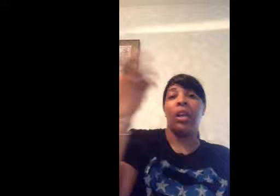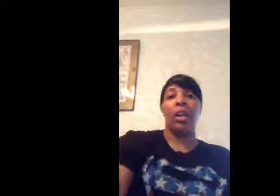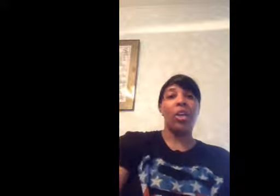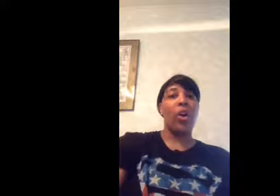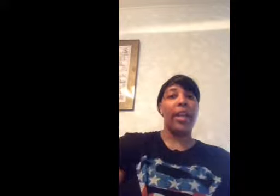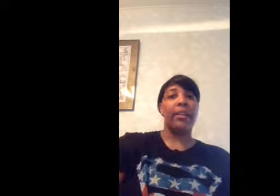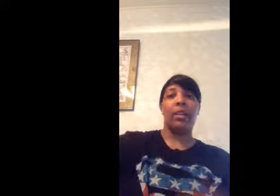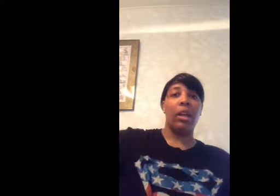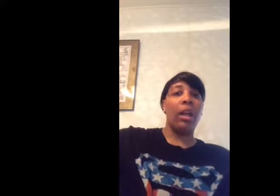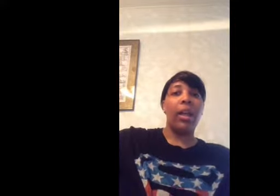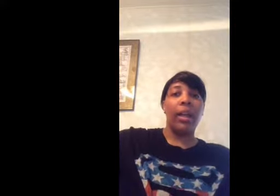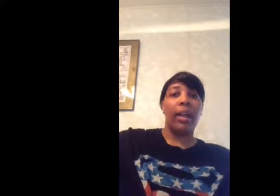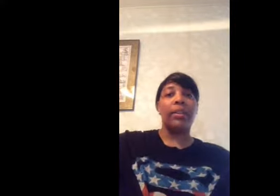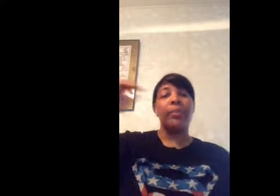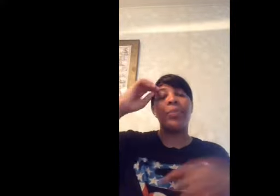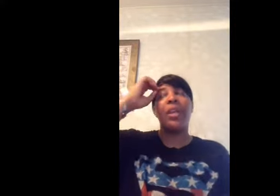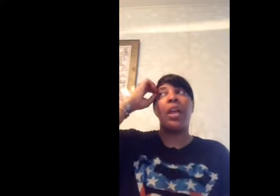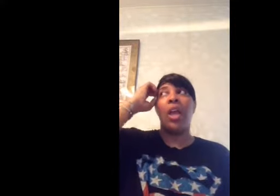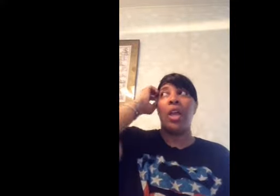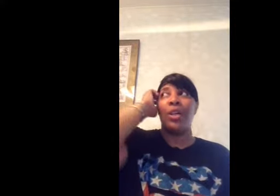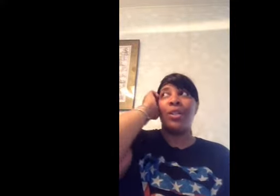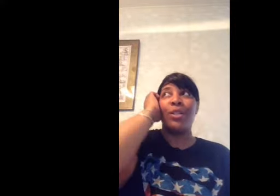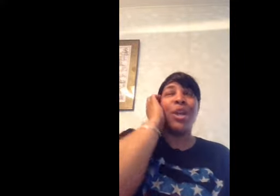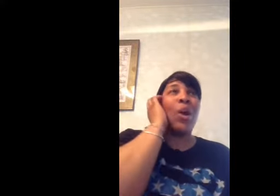go on ugh so